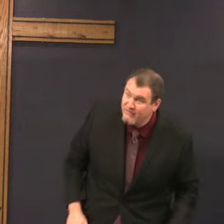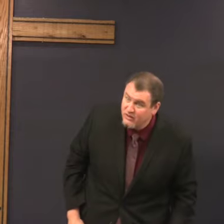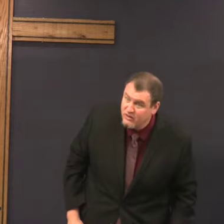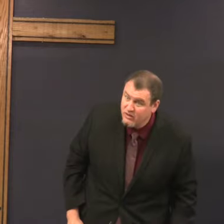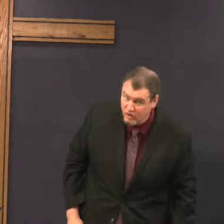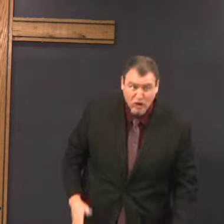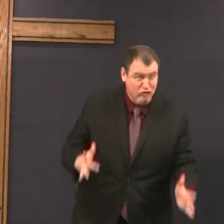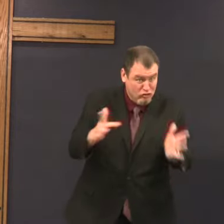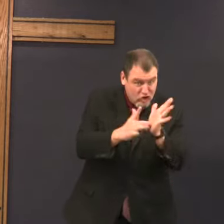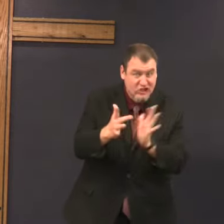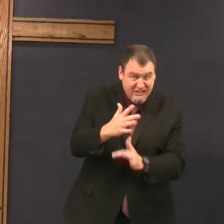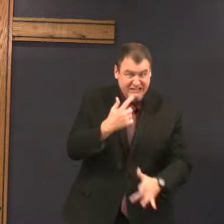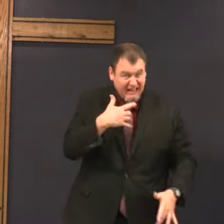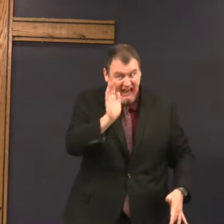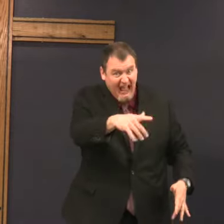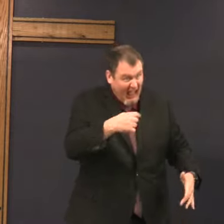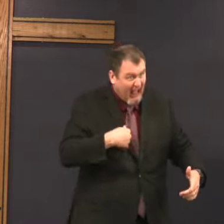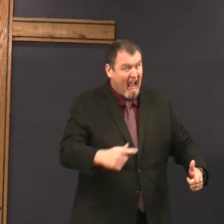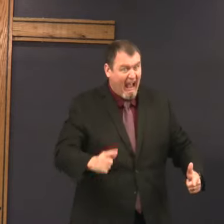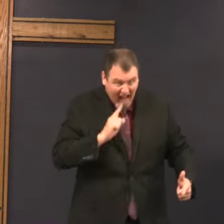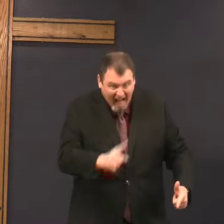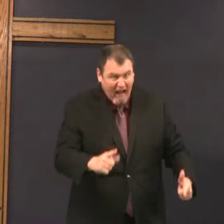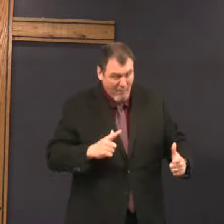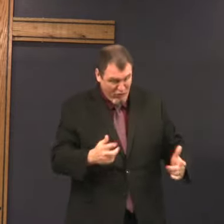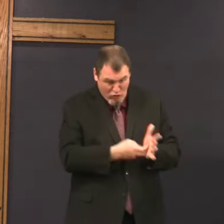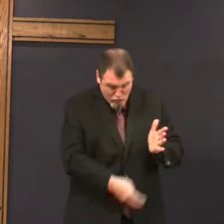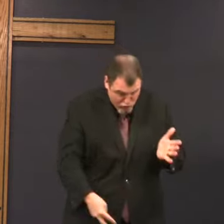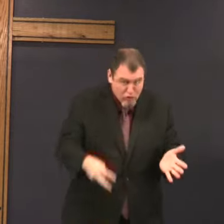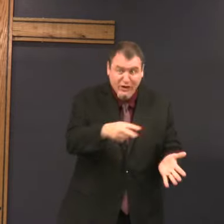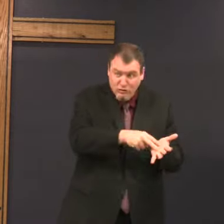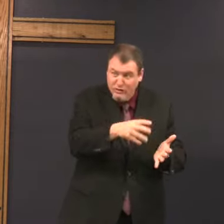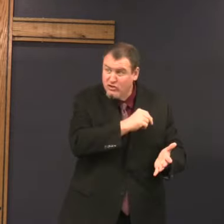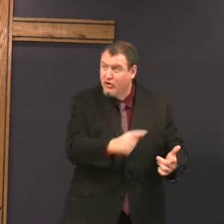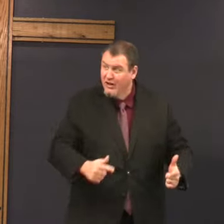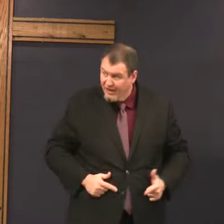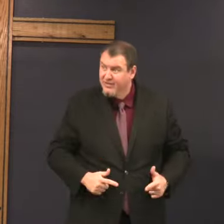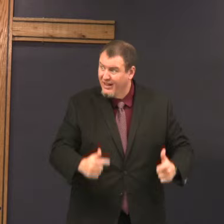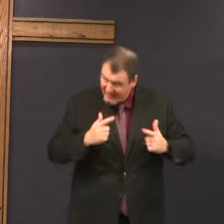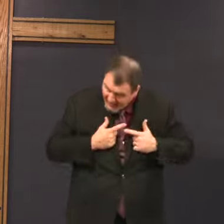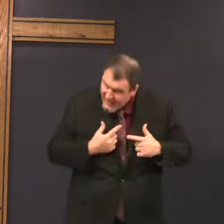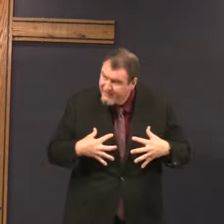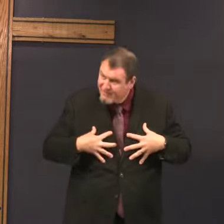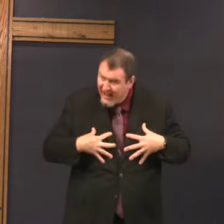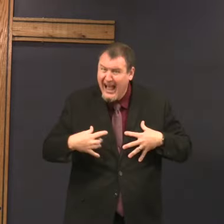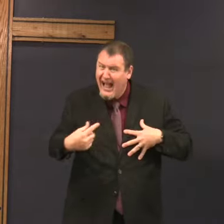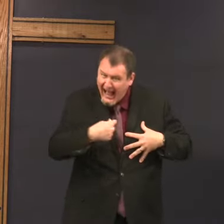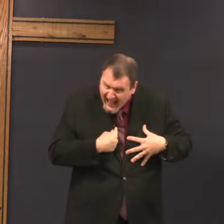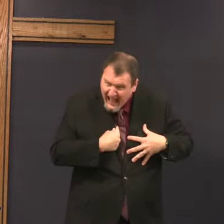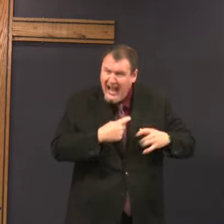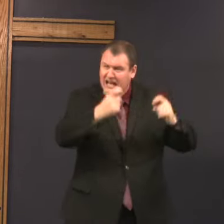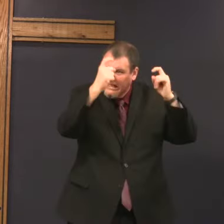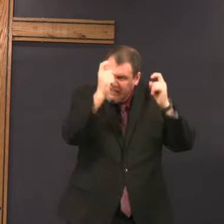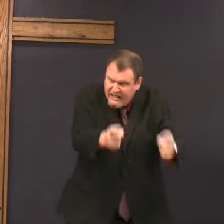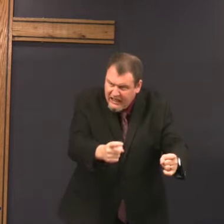he raised the dead back to life. Jesus said, I am the resurrection and the life.